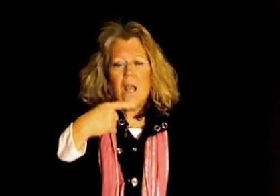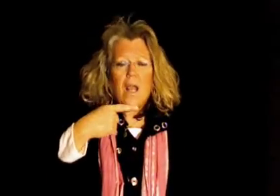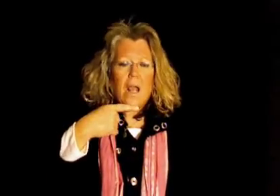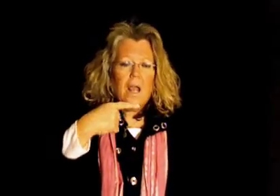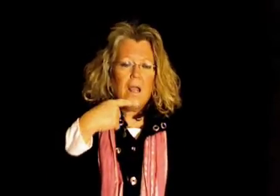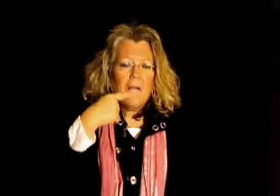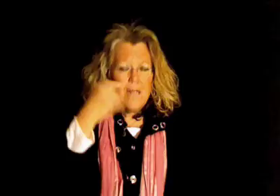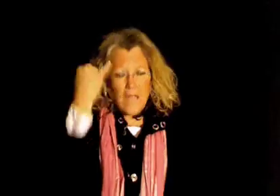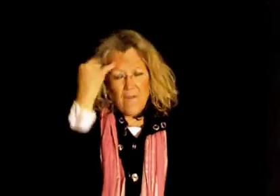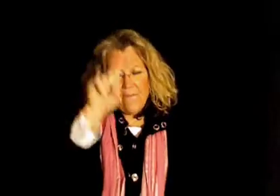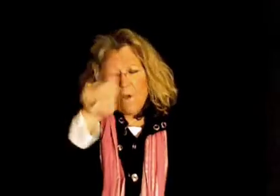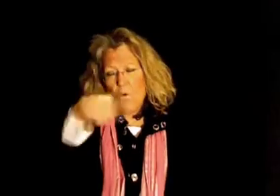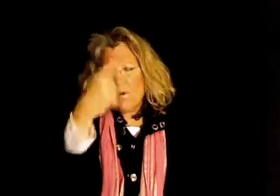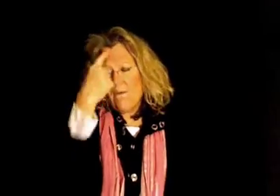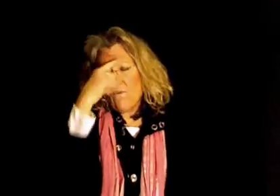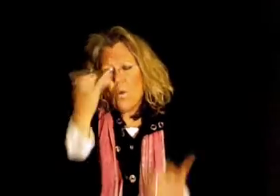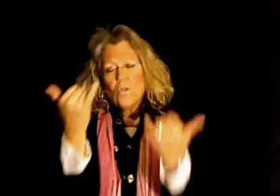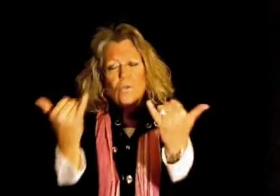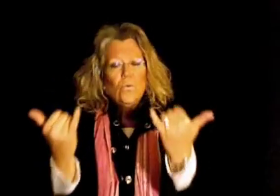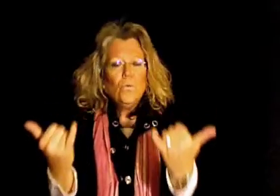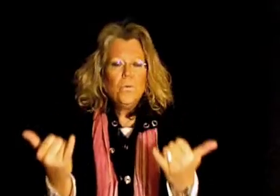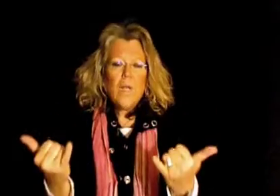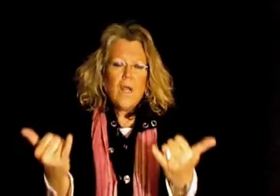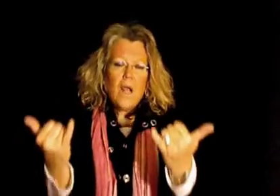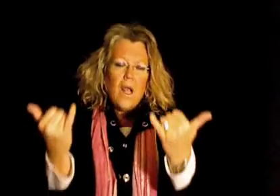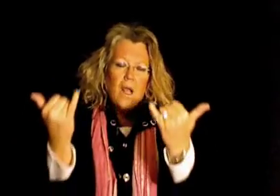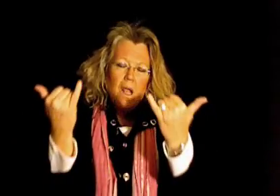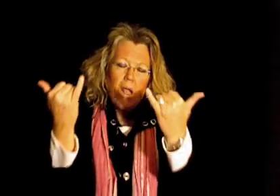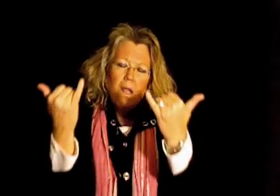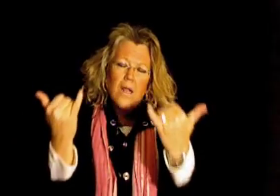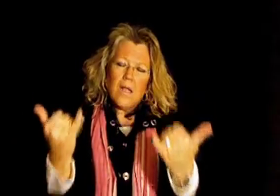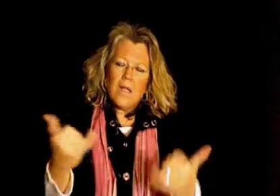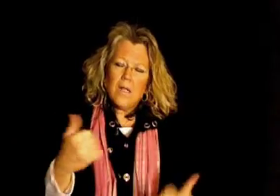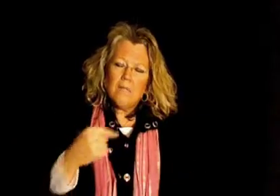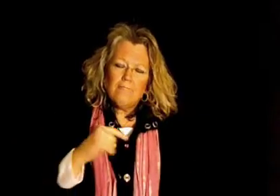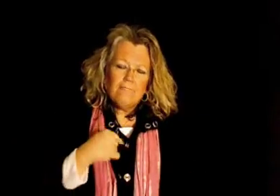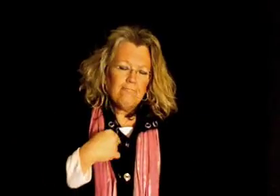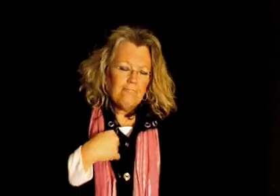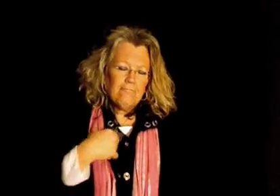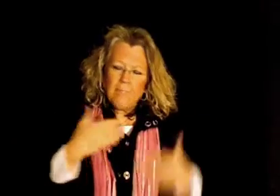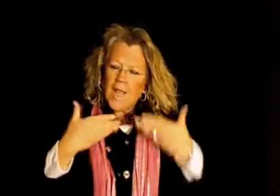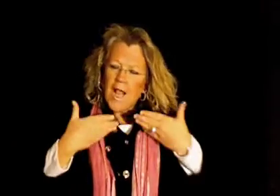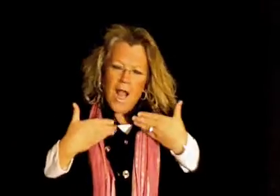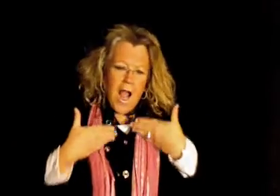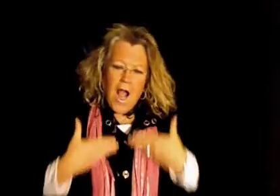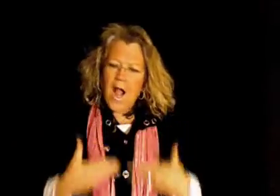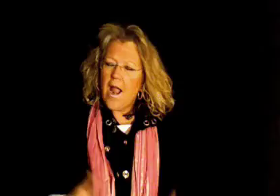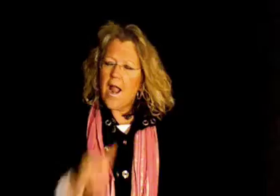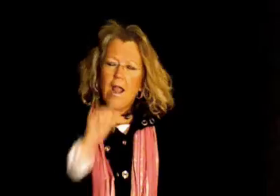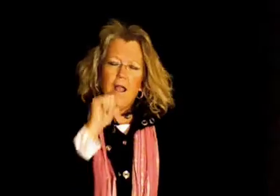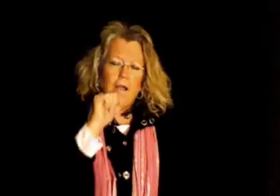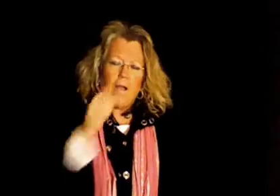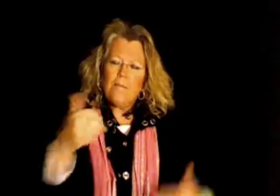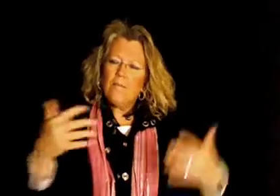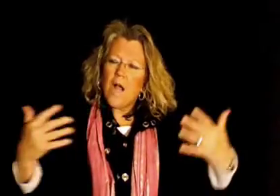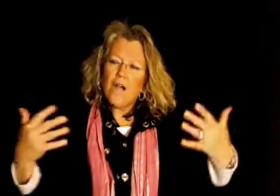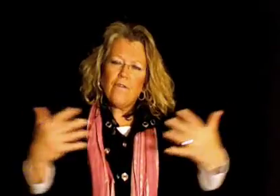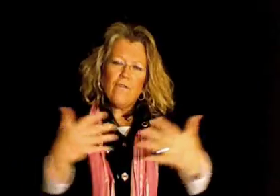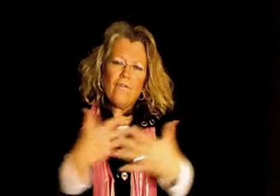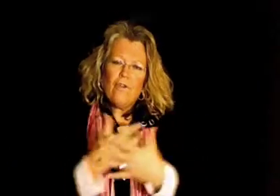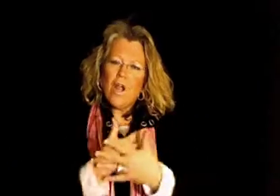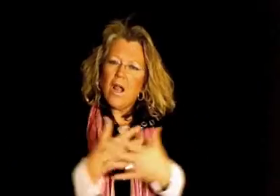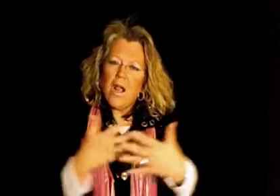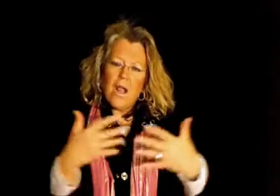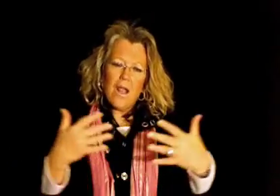say Only for two days I am